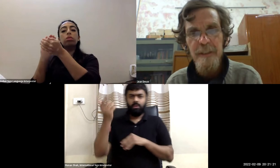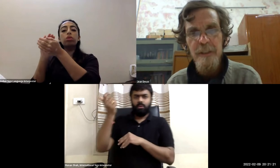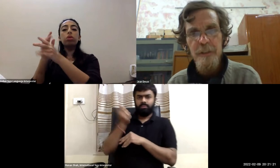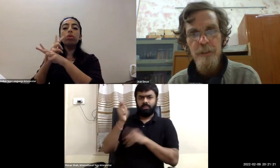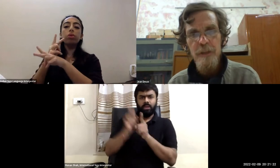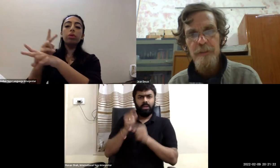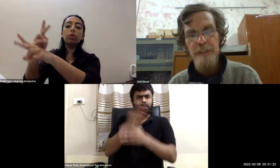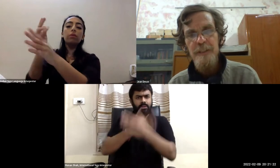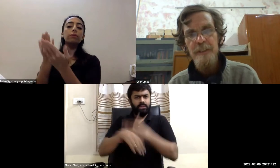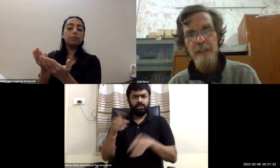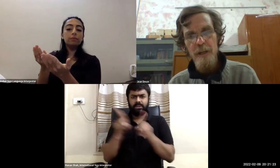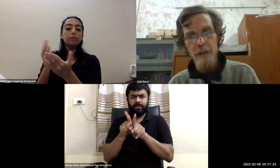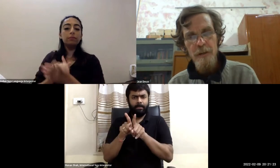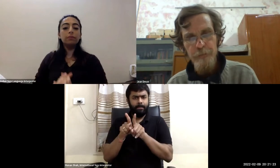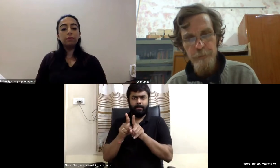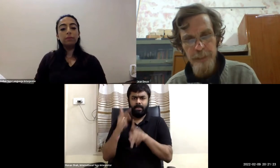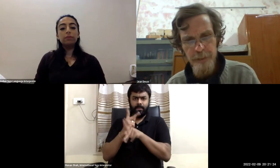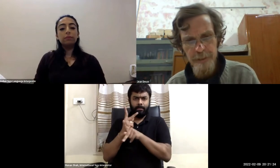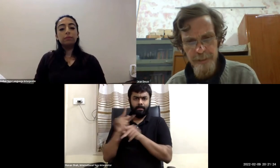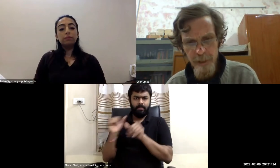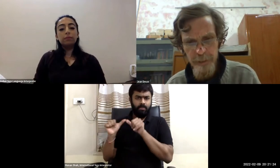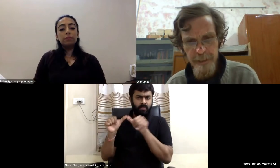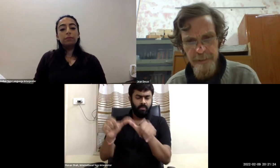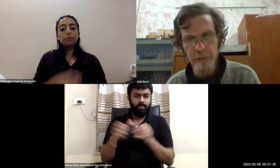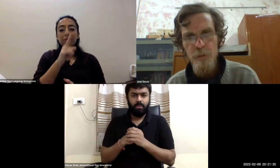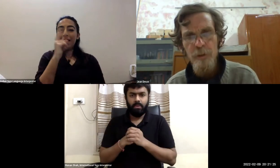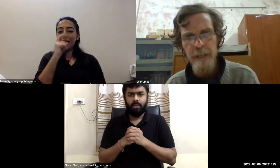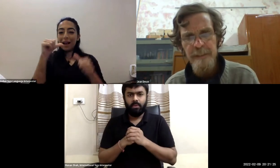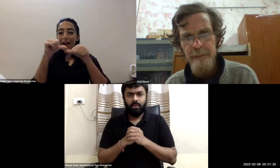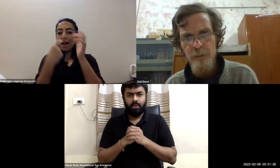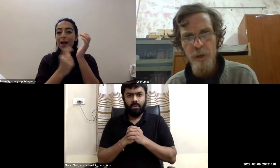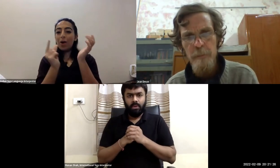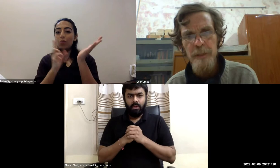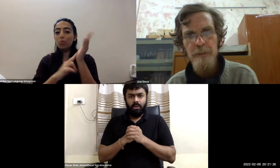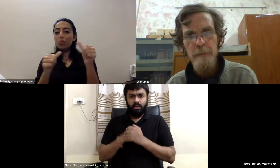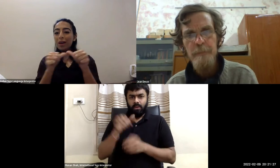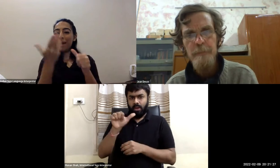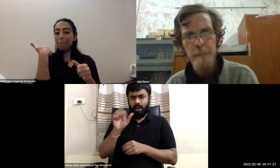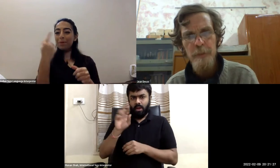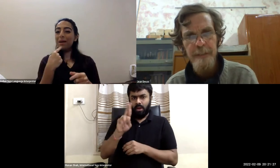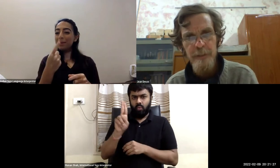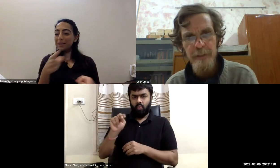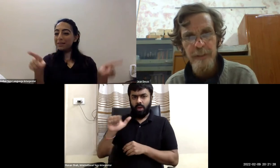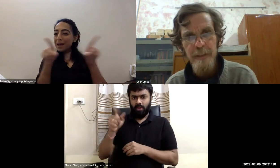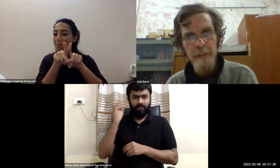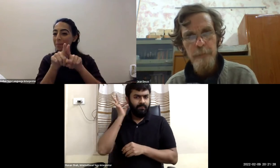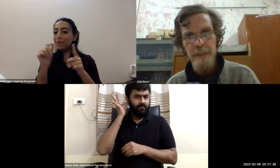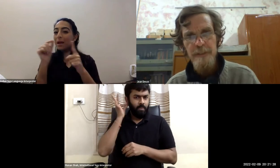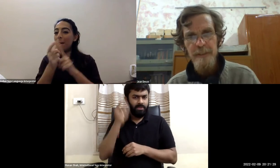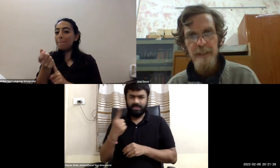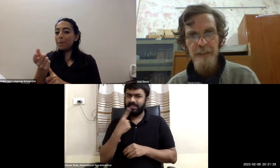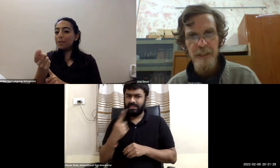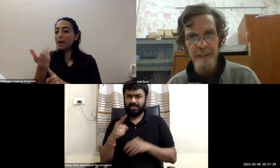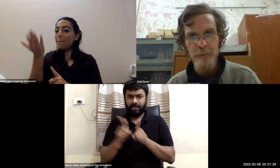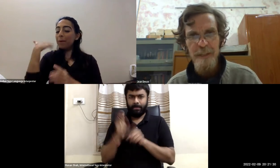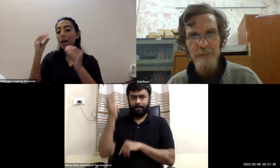mentioned the coverage of pensions has now been extended extended well beyond the bbl category but